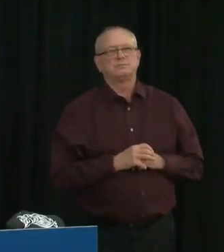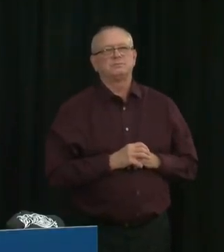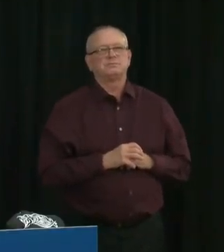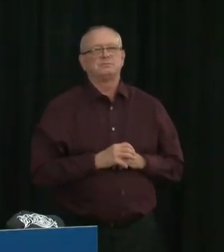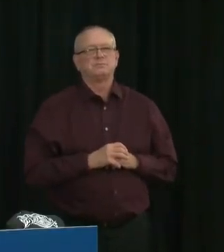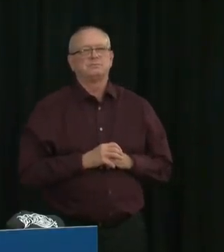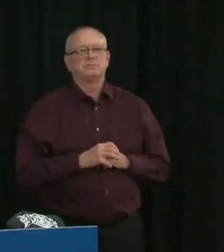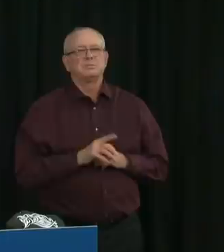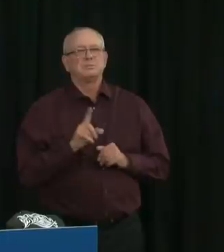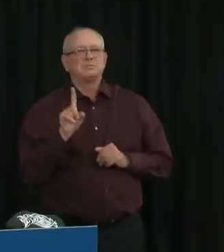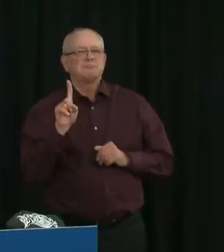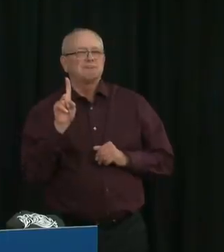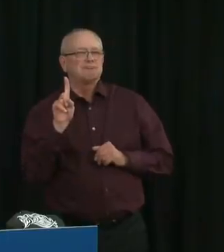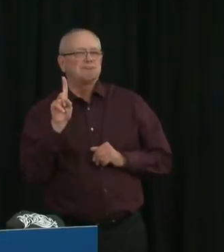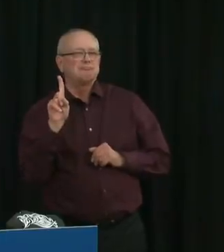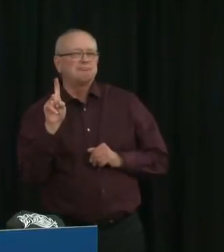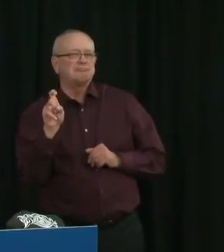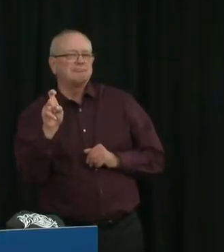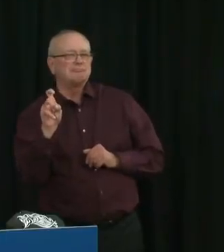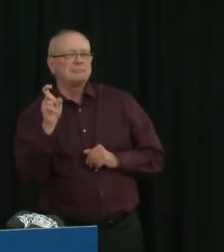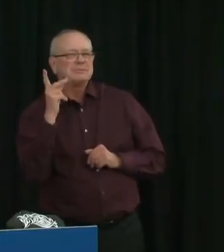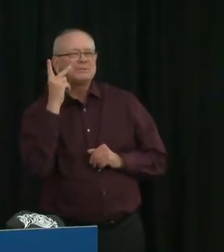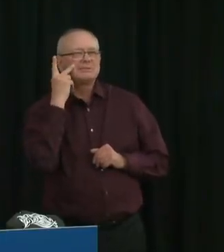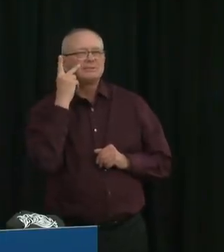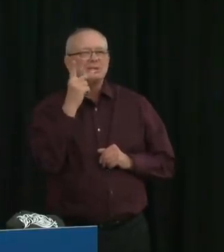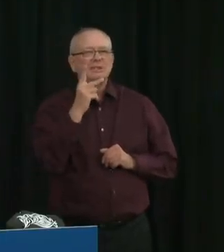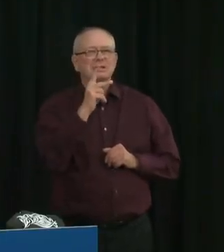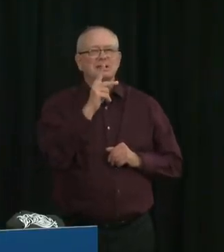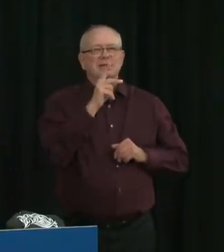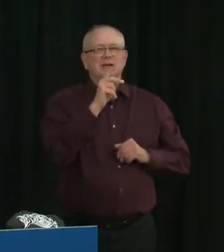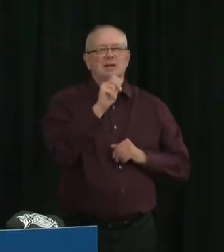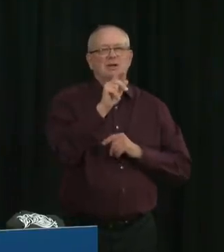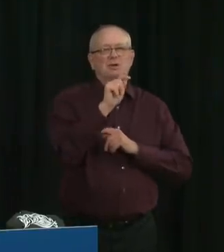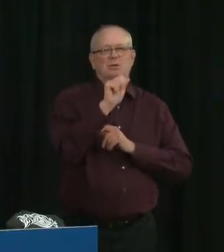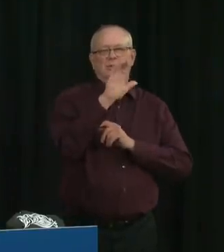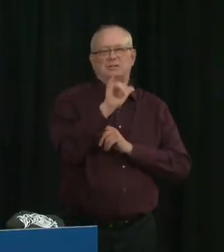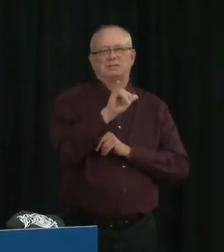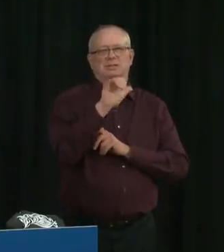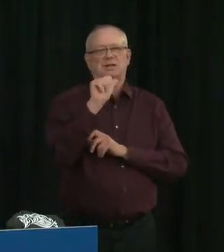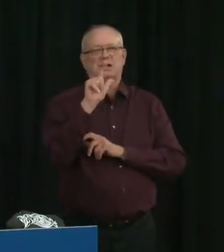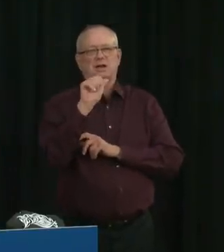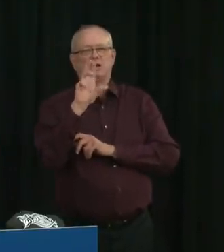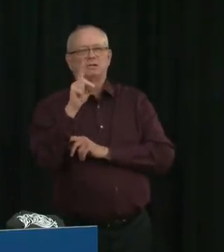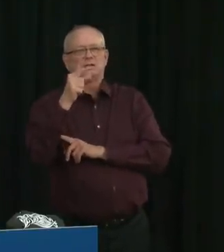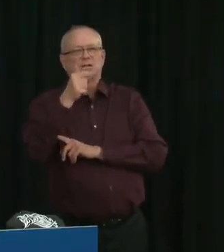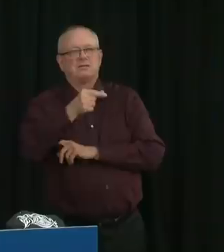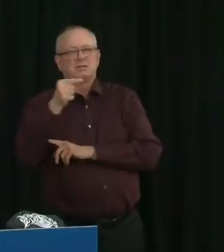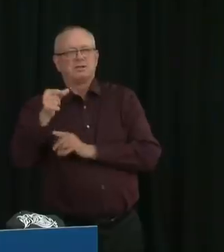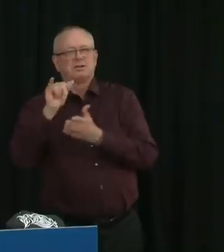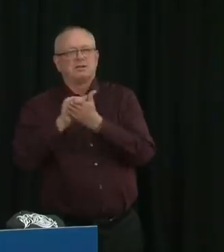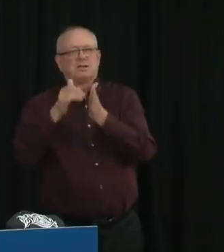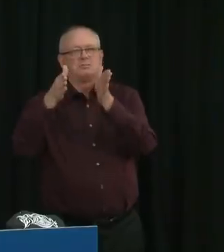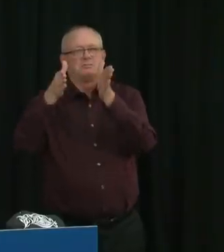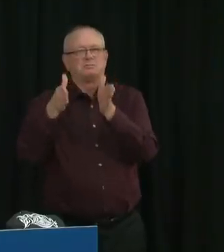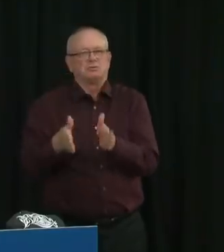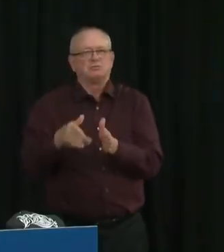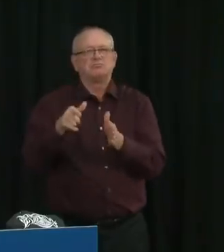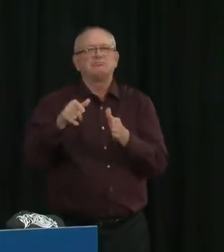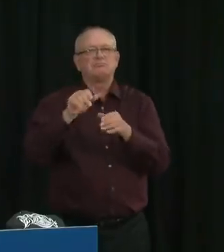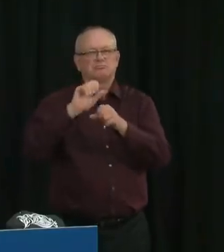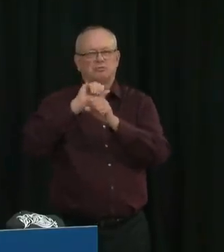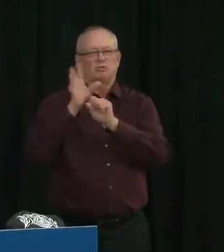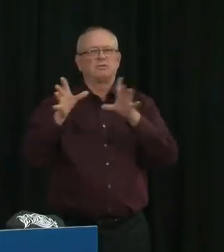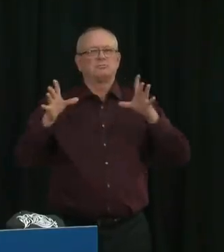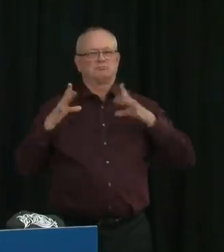Minister Tracy Allard being infected with COVID from someone maybe outside the legislature, do you think